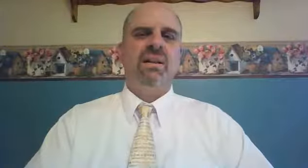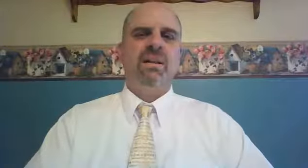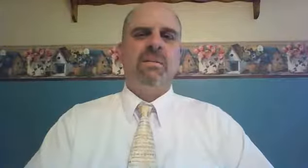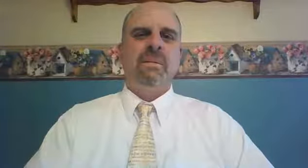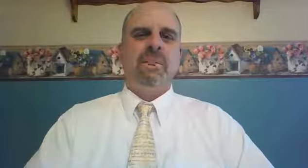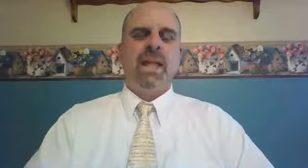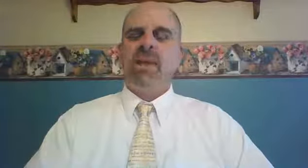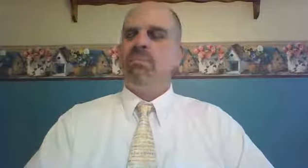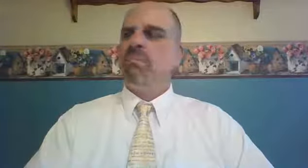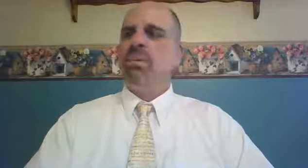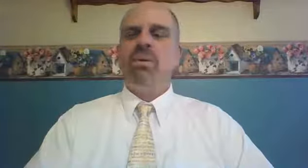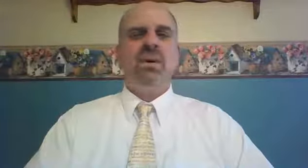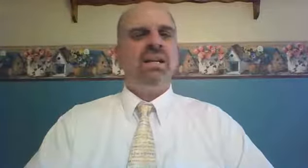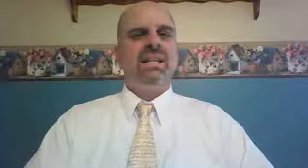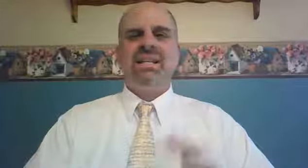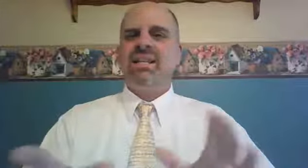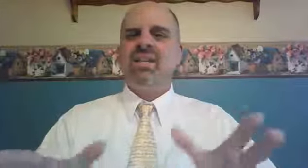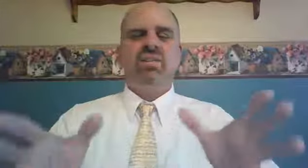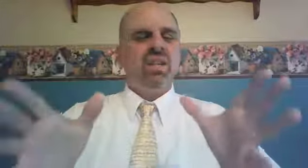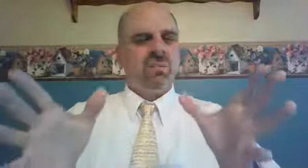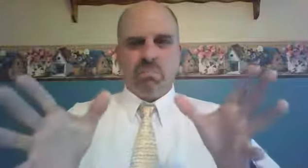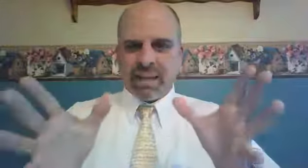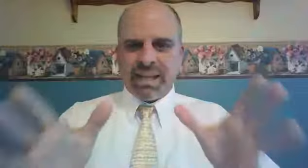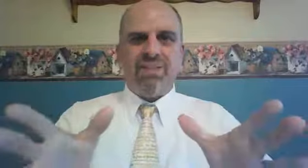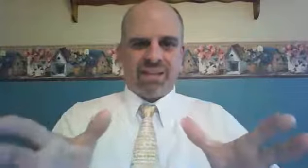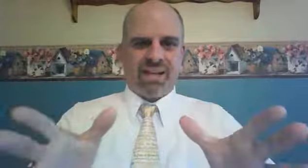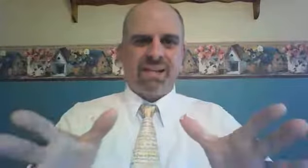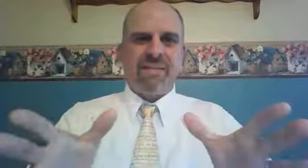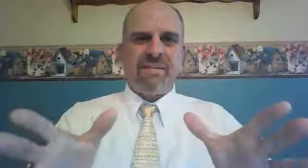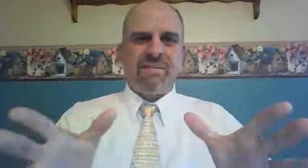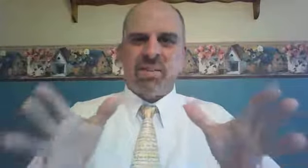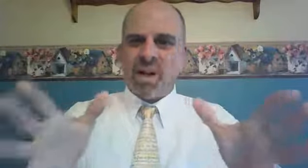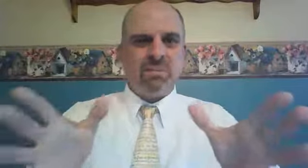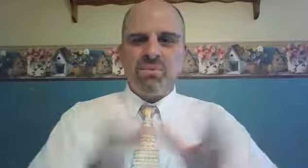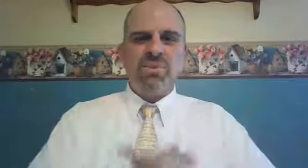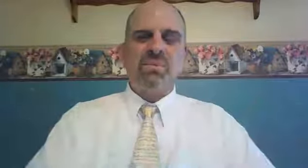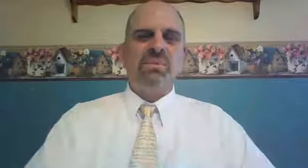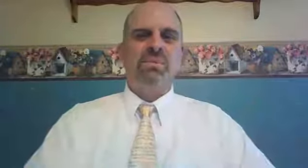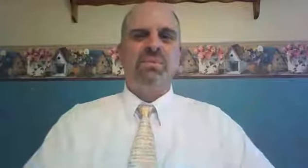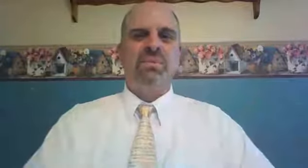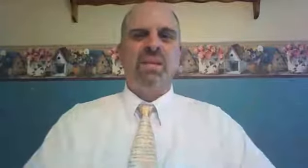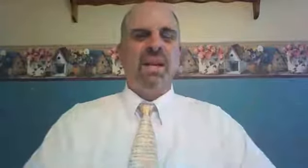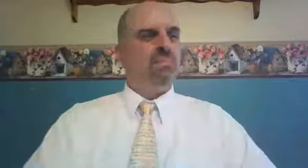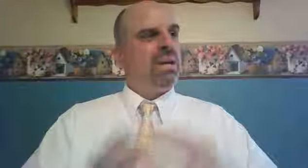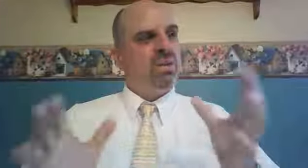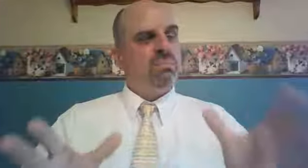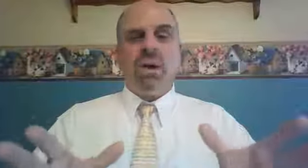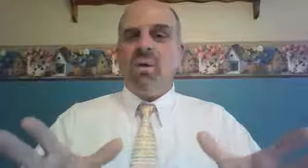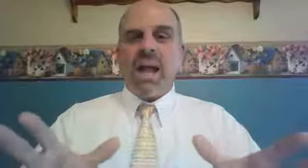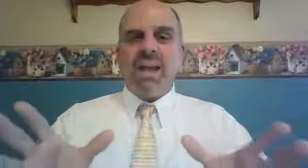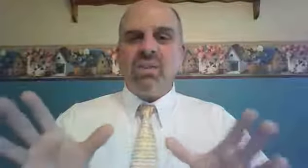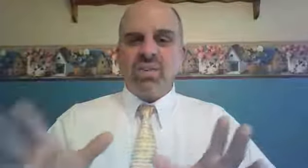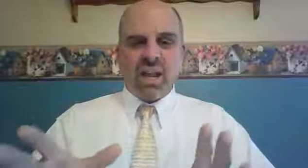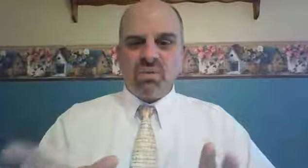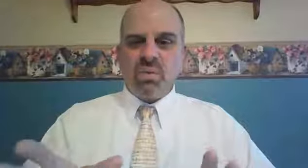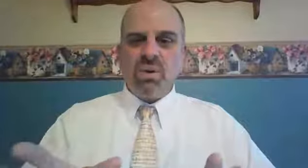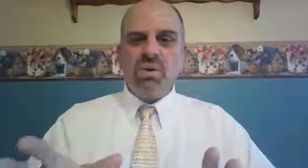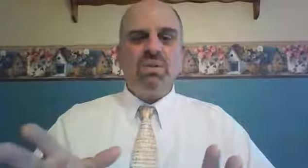And boy, did this blessing come true. Because Boaz and Ruth